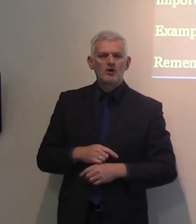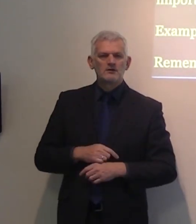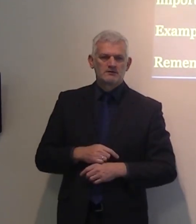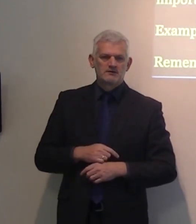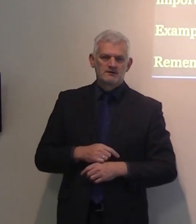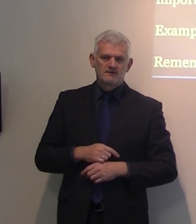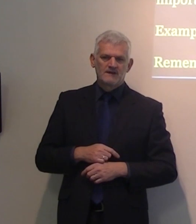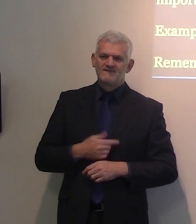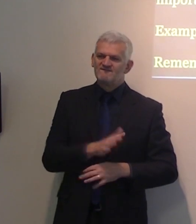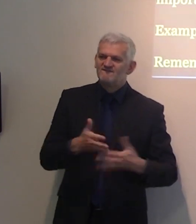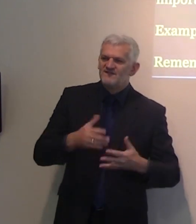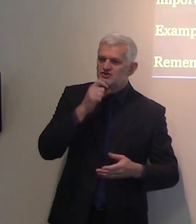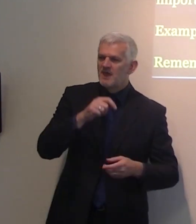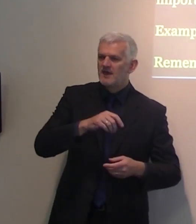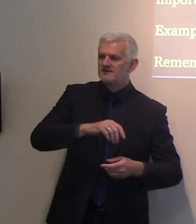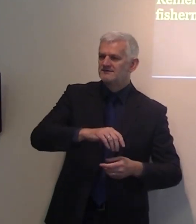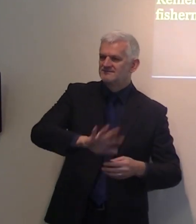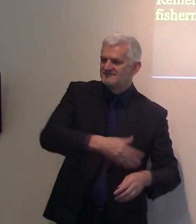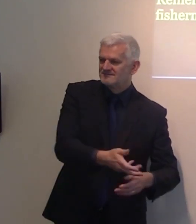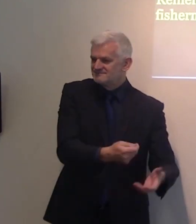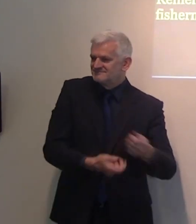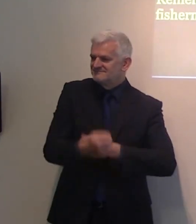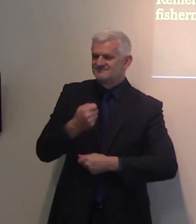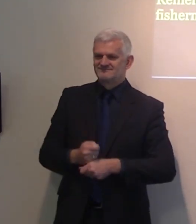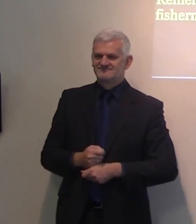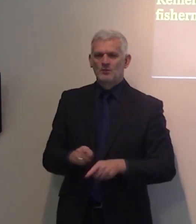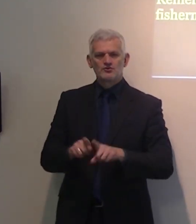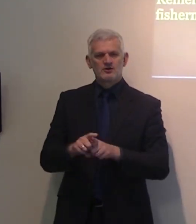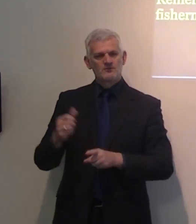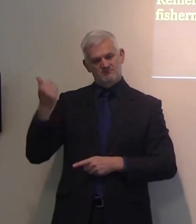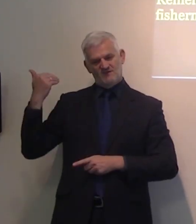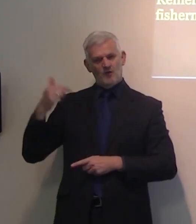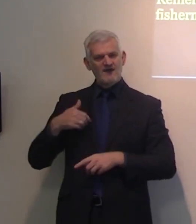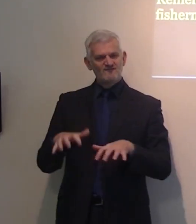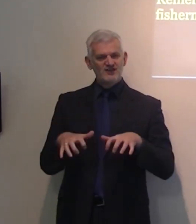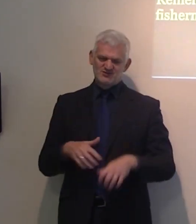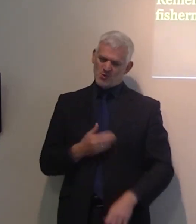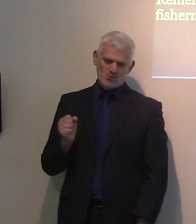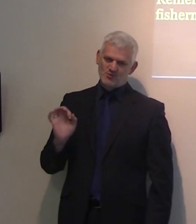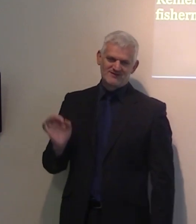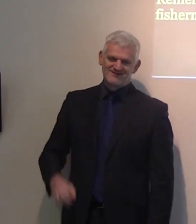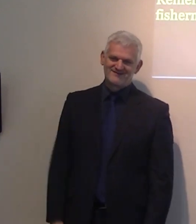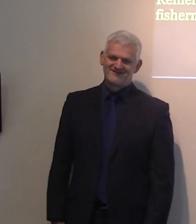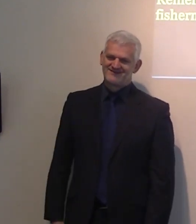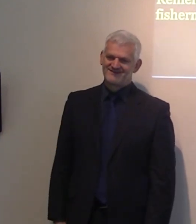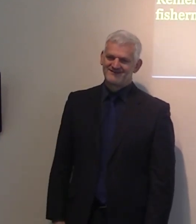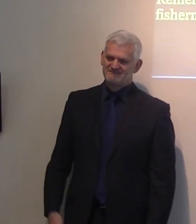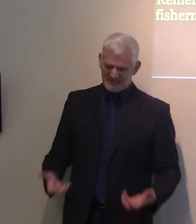and salt, they didn't have fridges, they didn't have frizzes, you take things for granted. But remember, when Jesus said to them, you